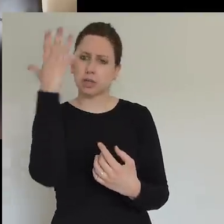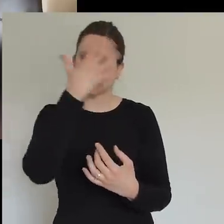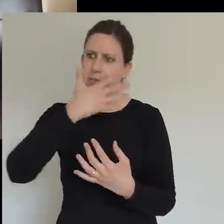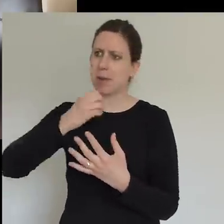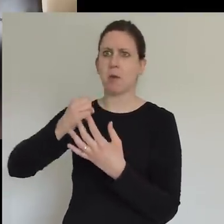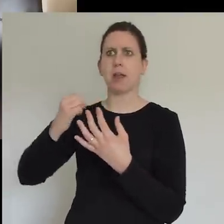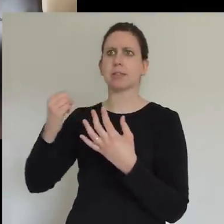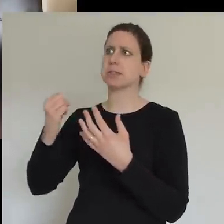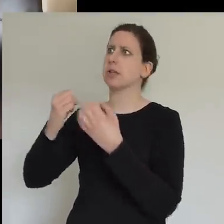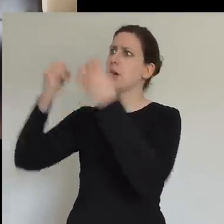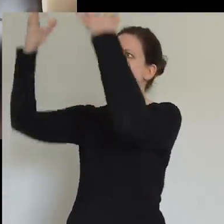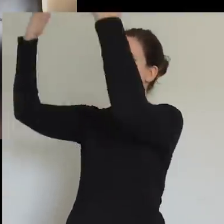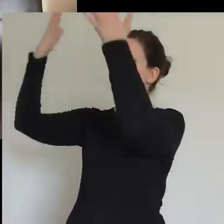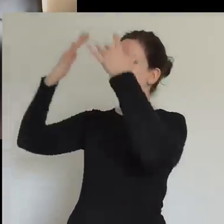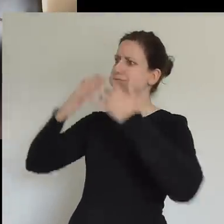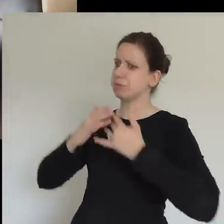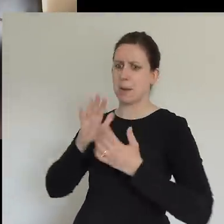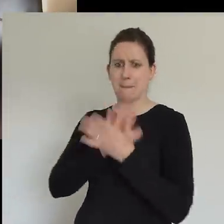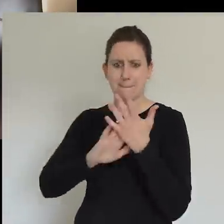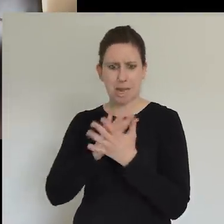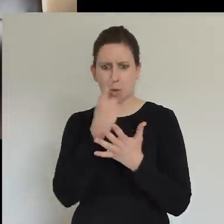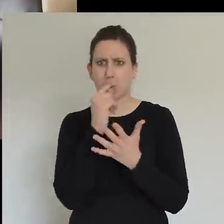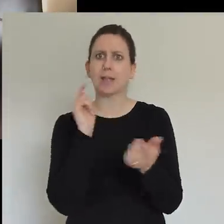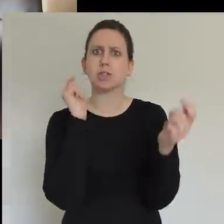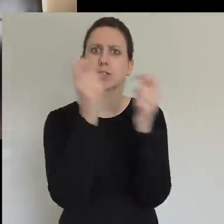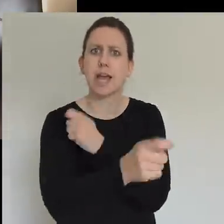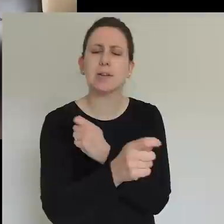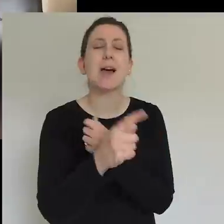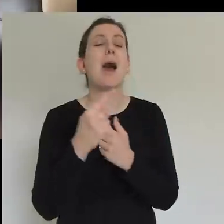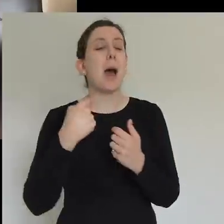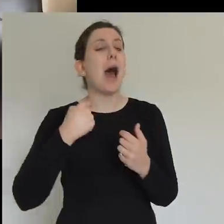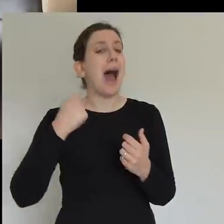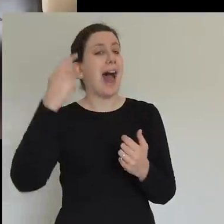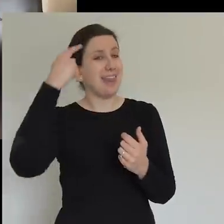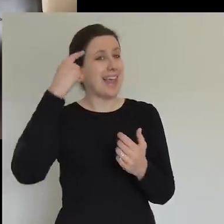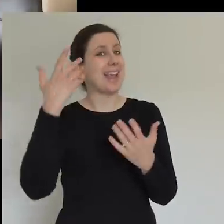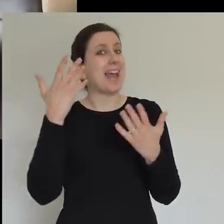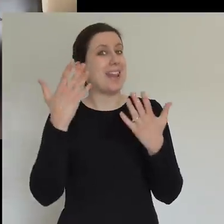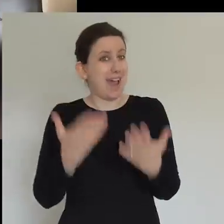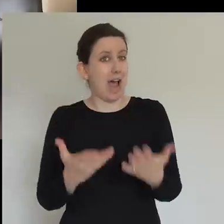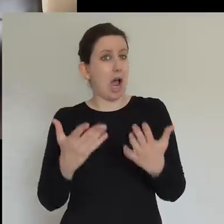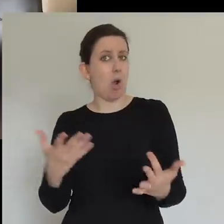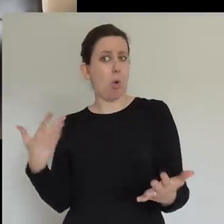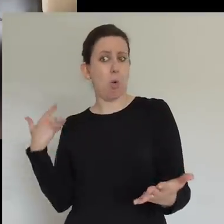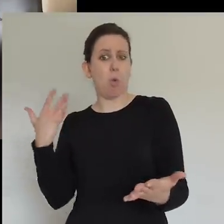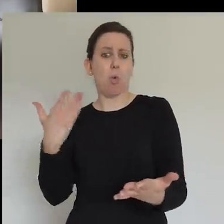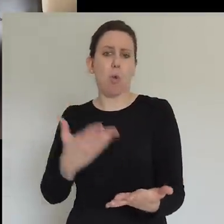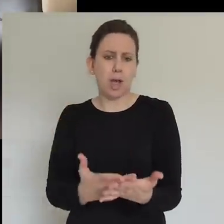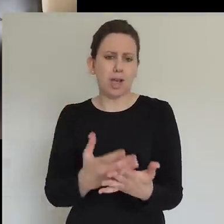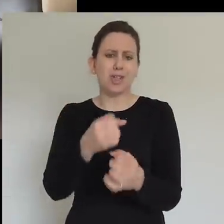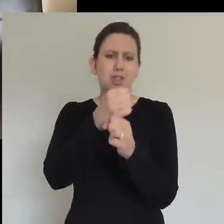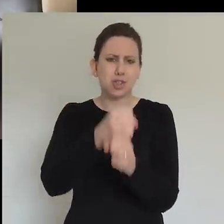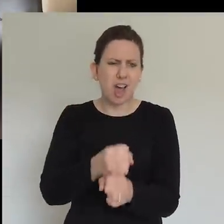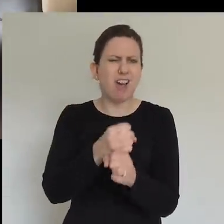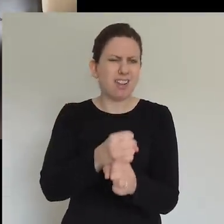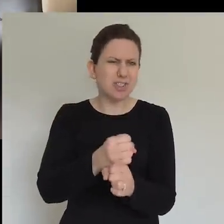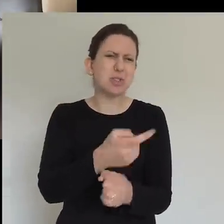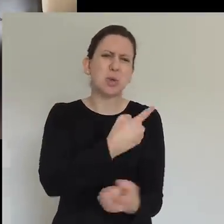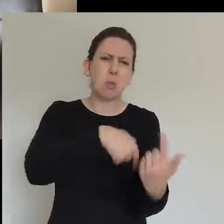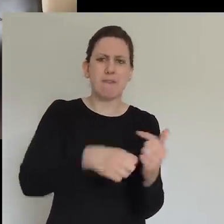added things into the mix of church and made it something that God never intended it to be. And this is